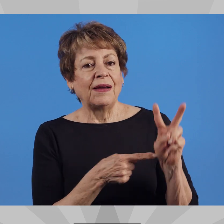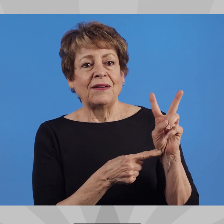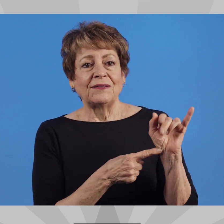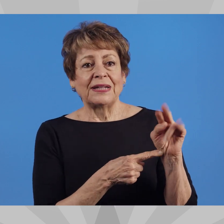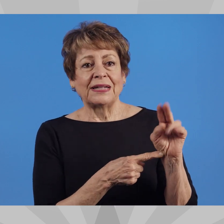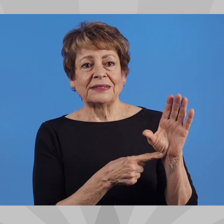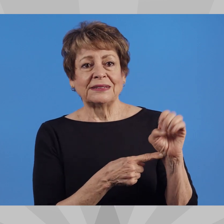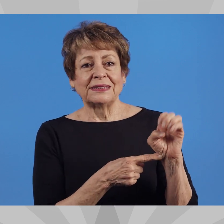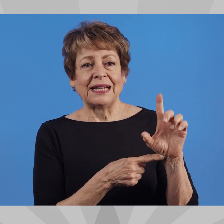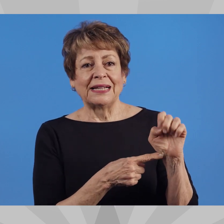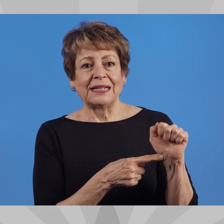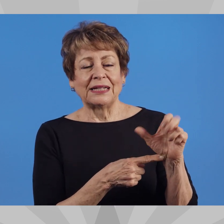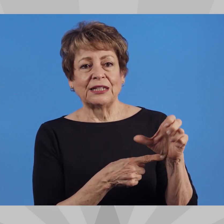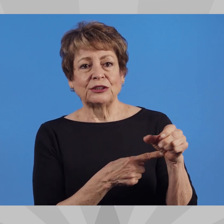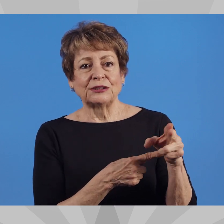BIOGRAPHY